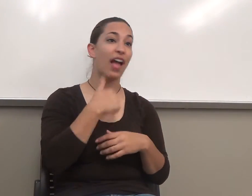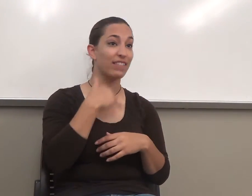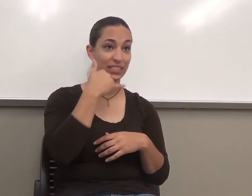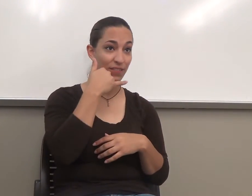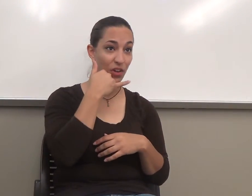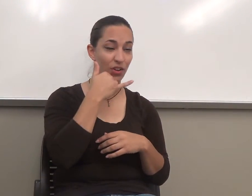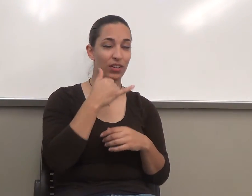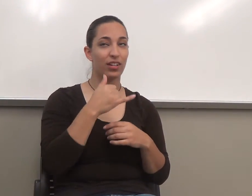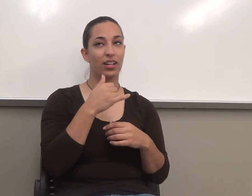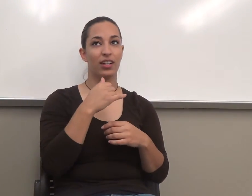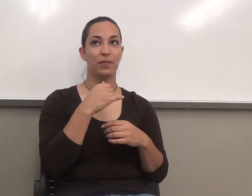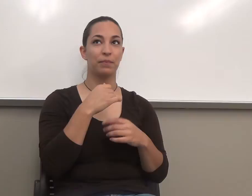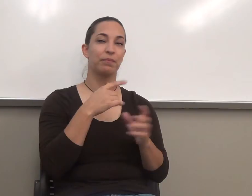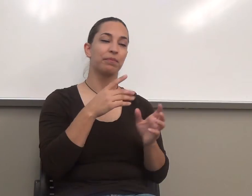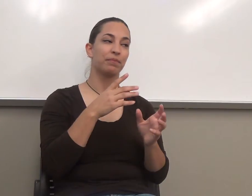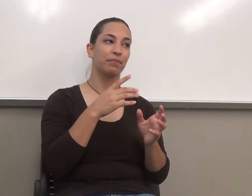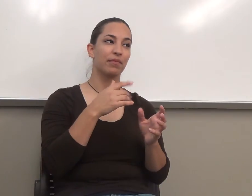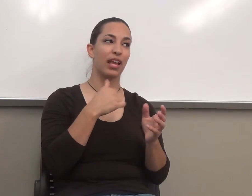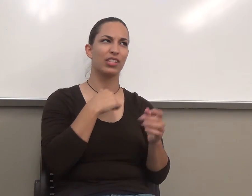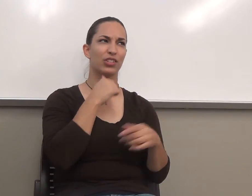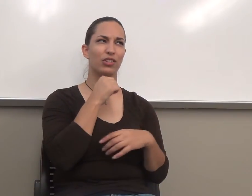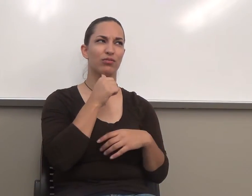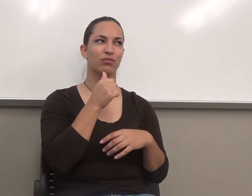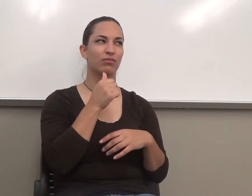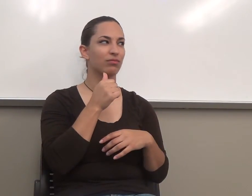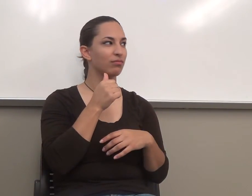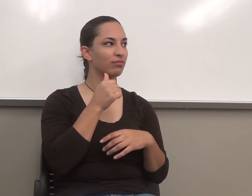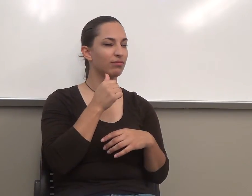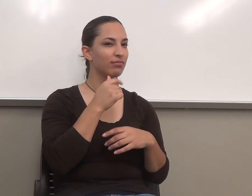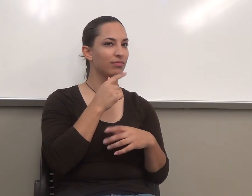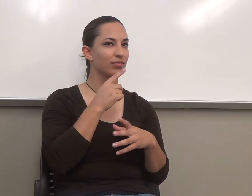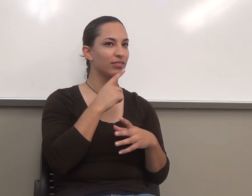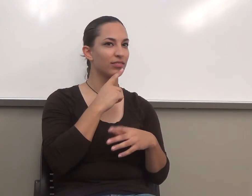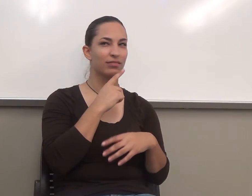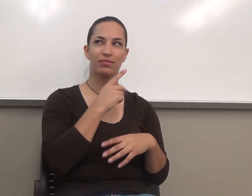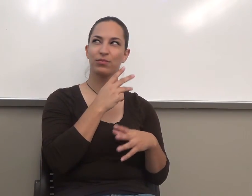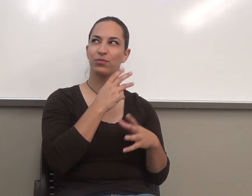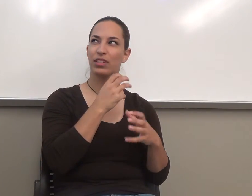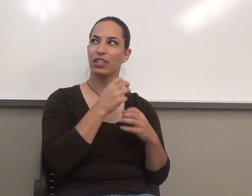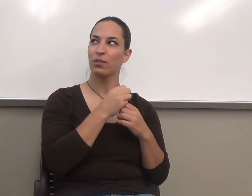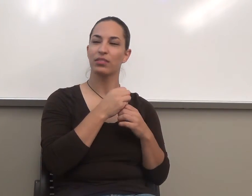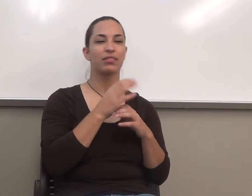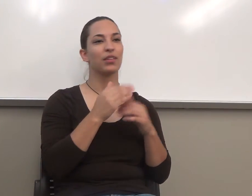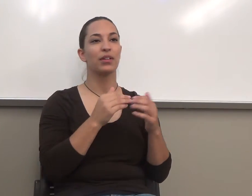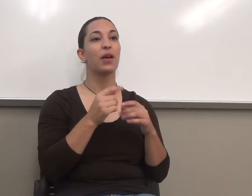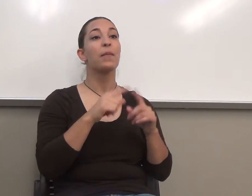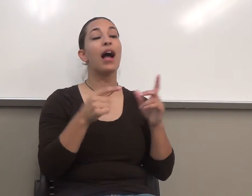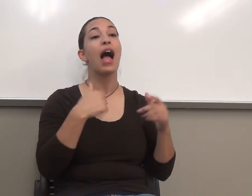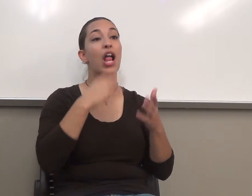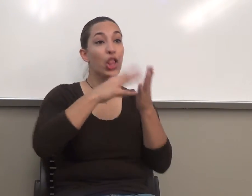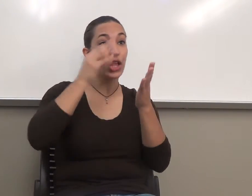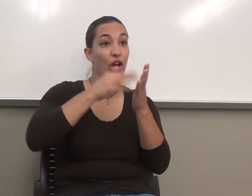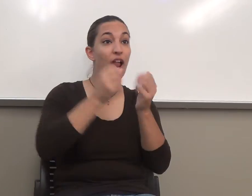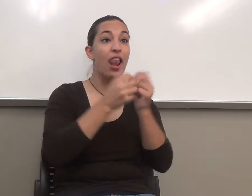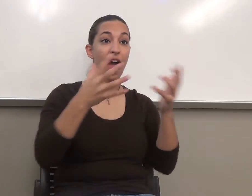I learned a lot of stuff about cell phones, okay?